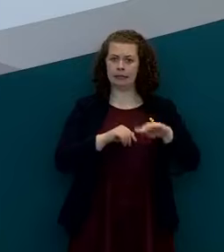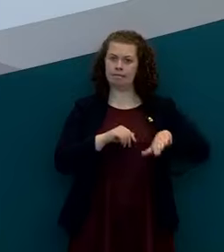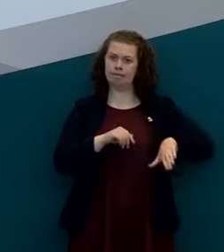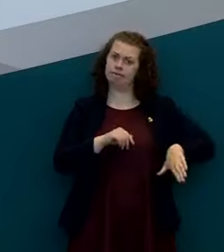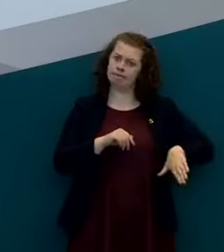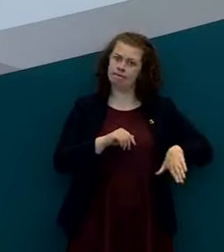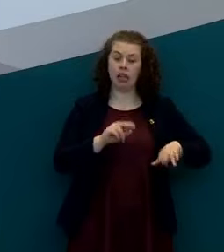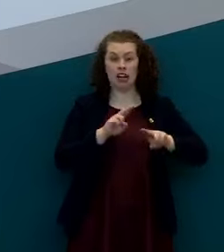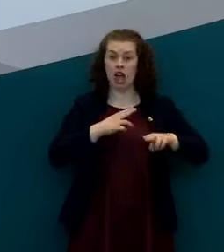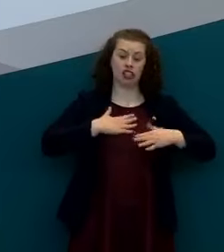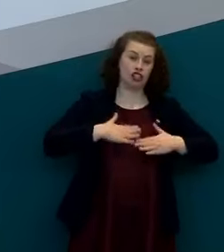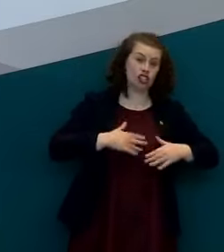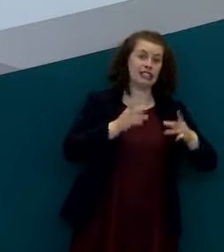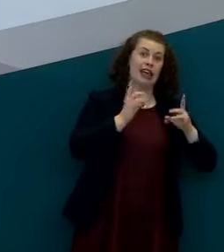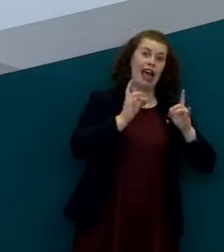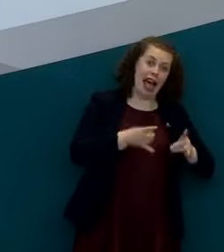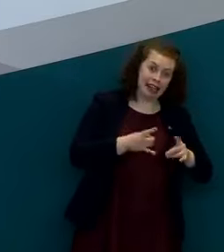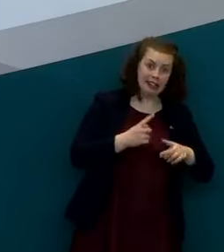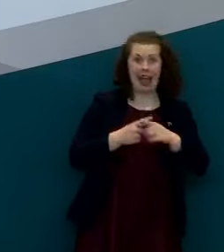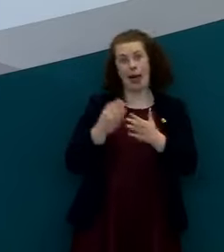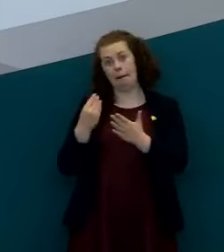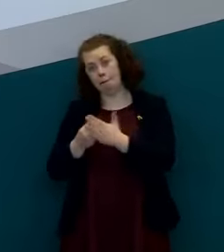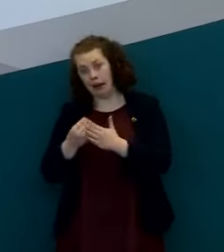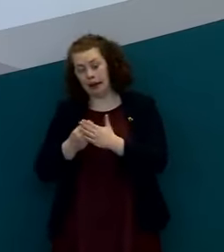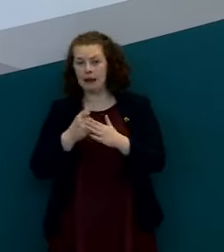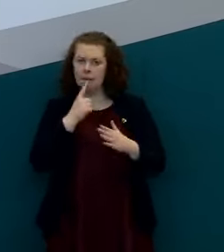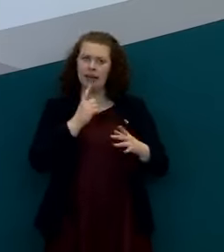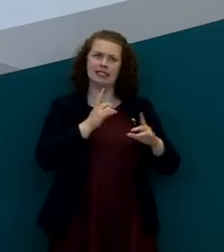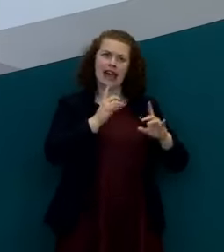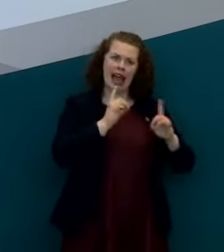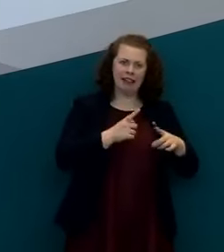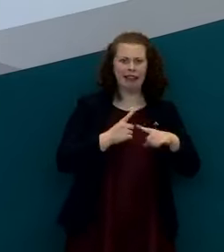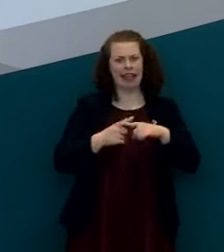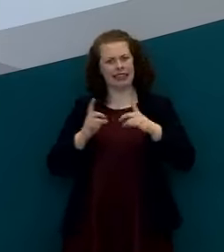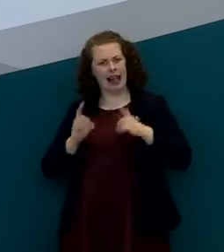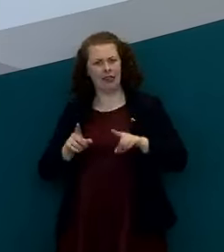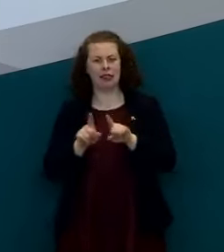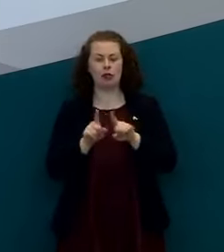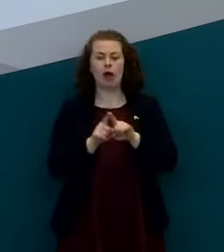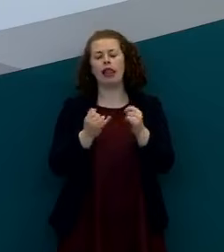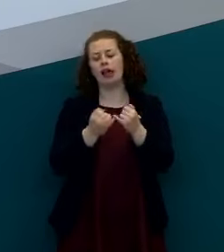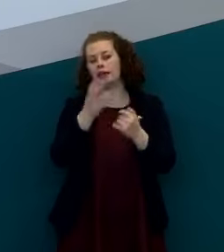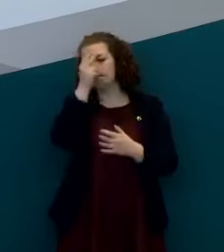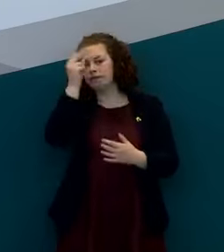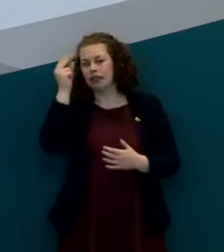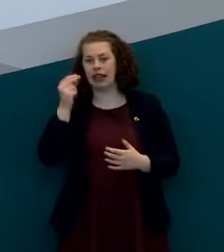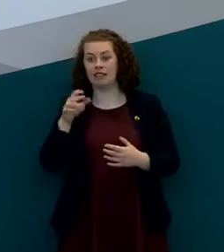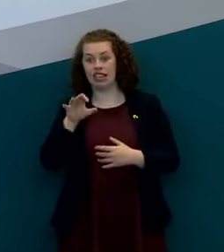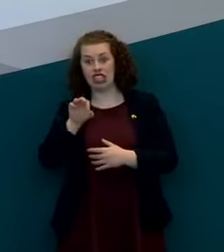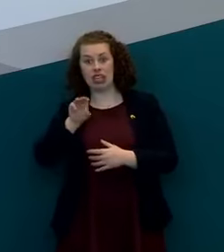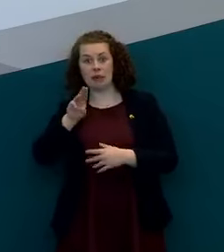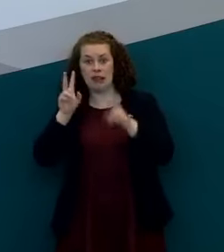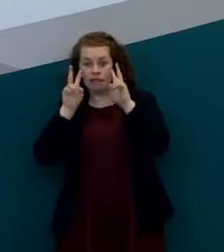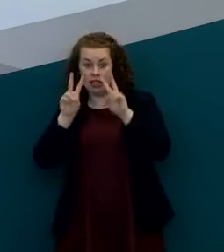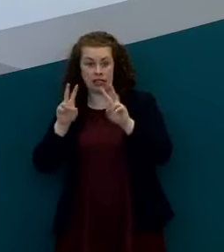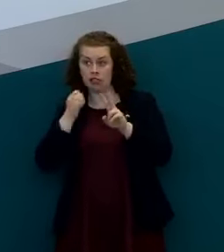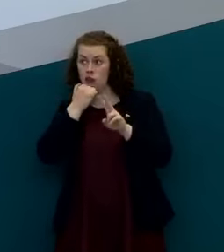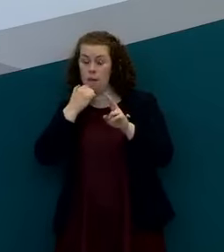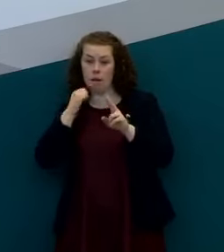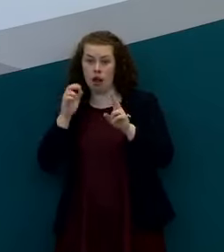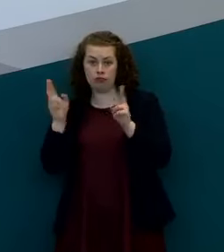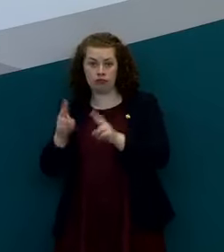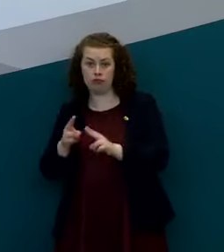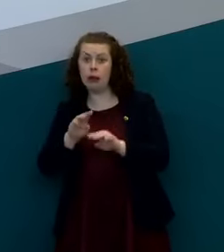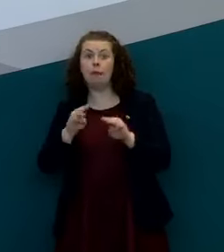health versus economics it can also be health versus health in that there are you know reduced gp visits people reluctant to go to